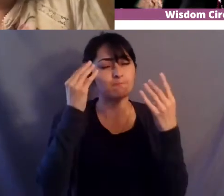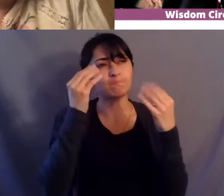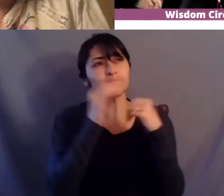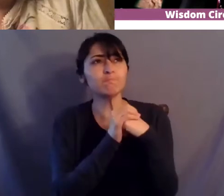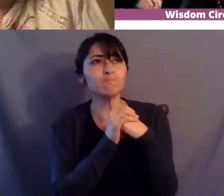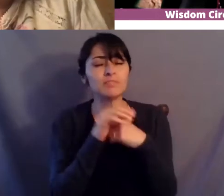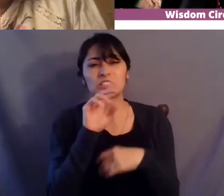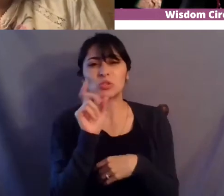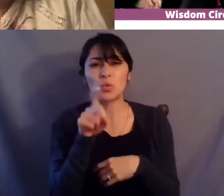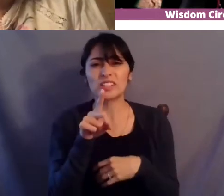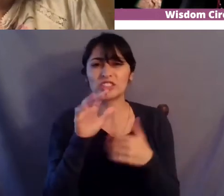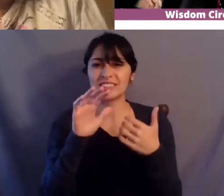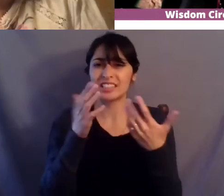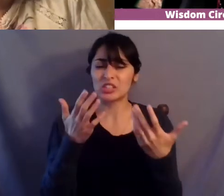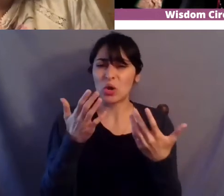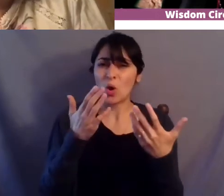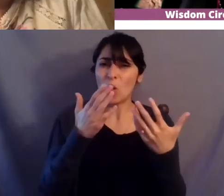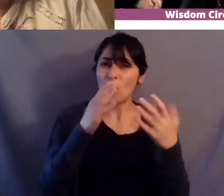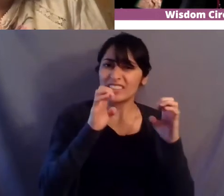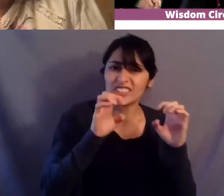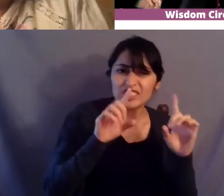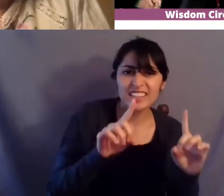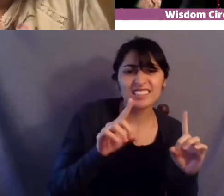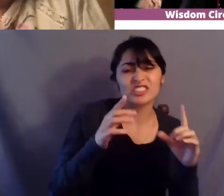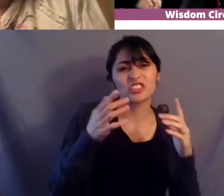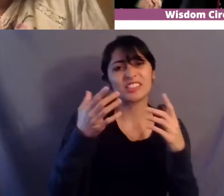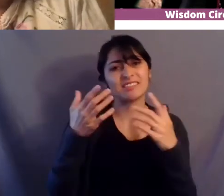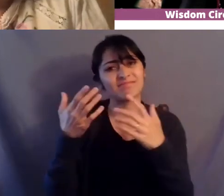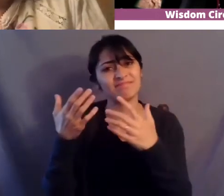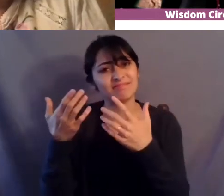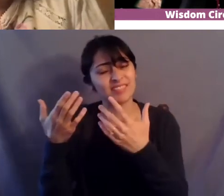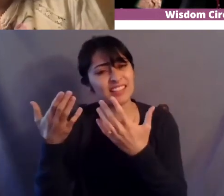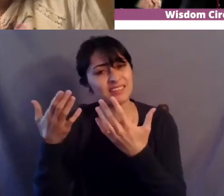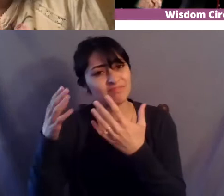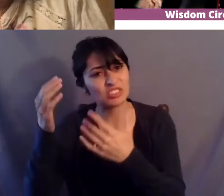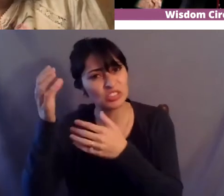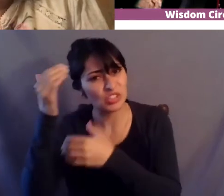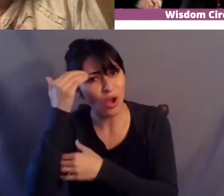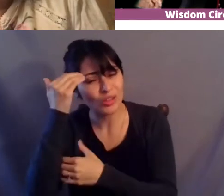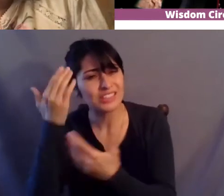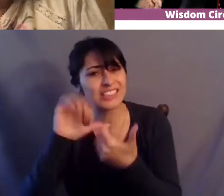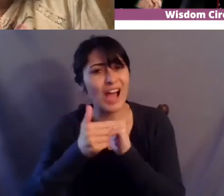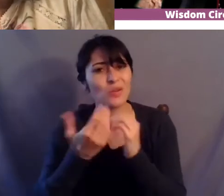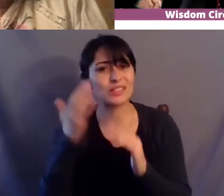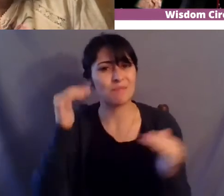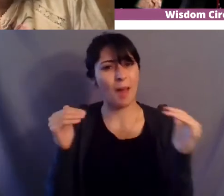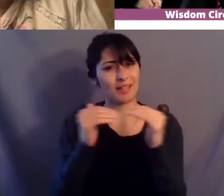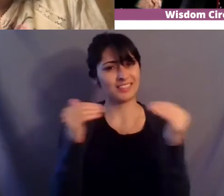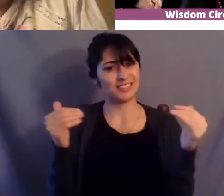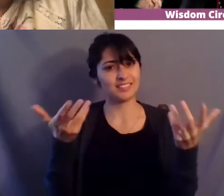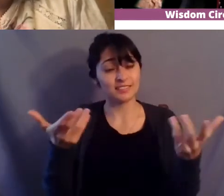do we how do we balance those things out where where does it fit i would say um you know for me um